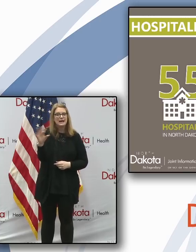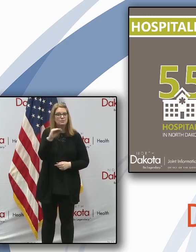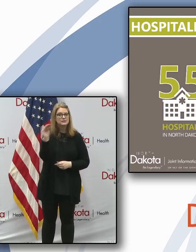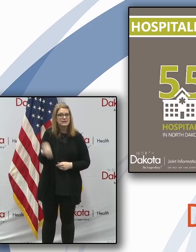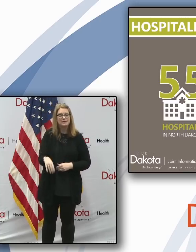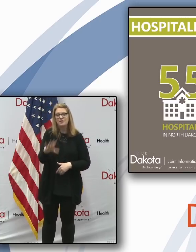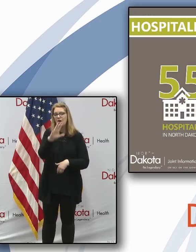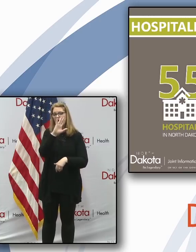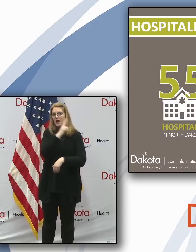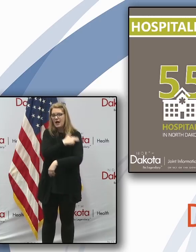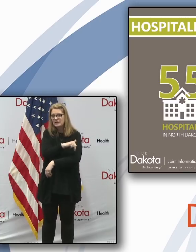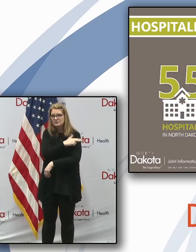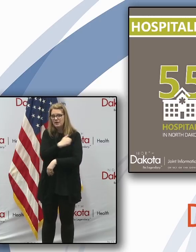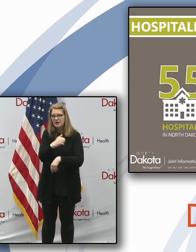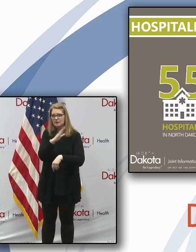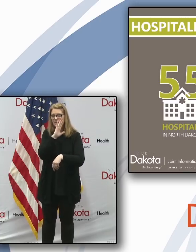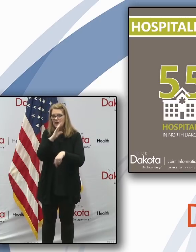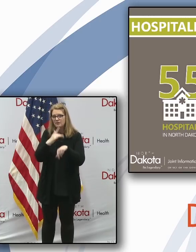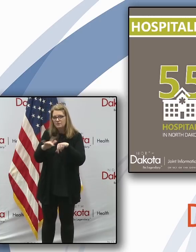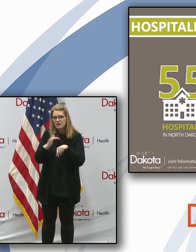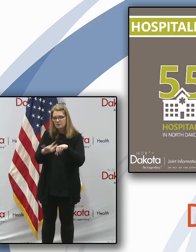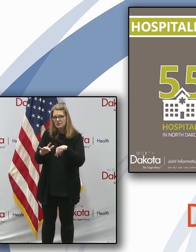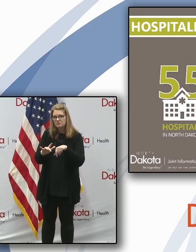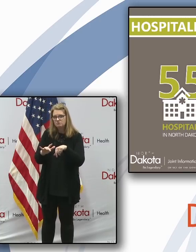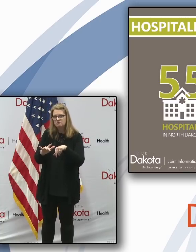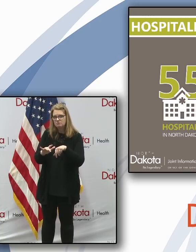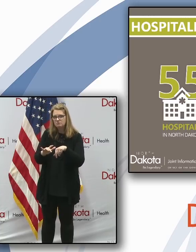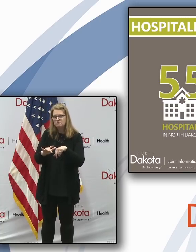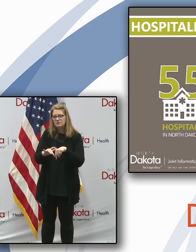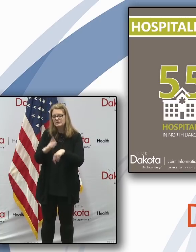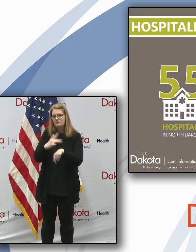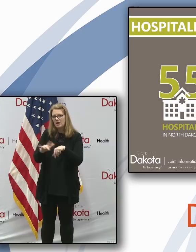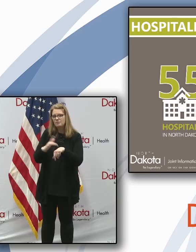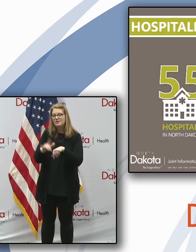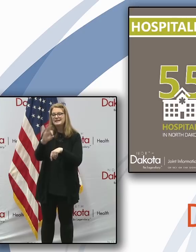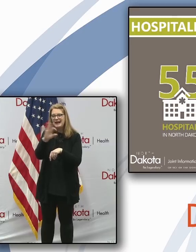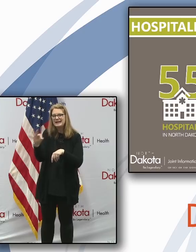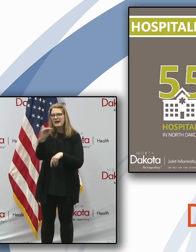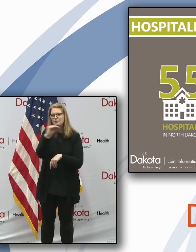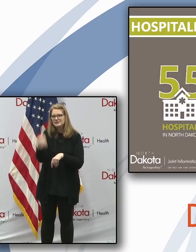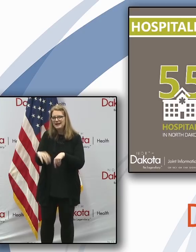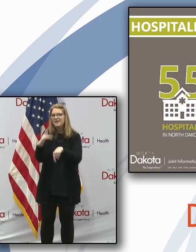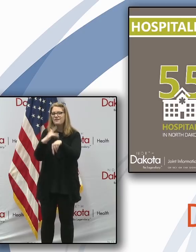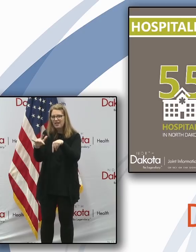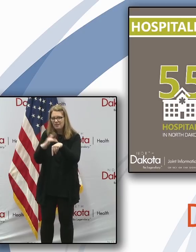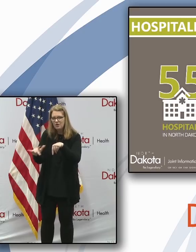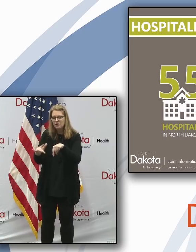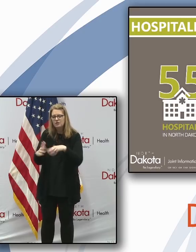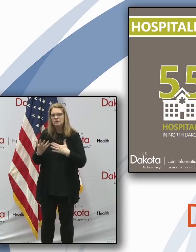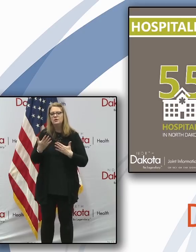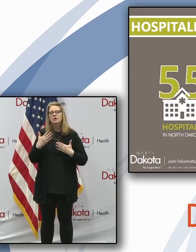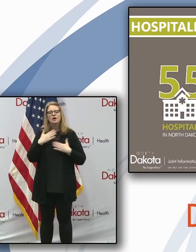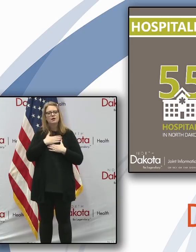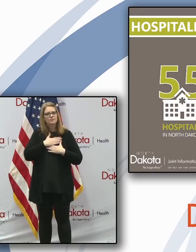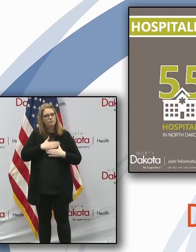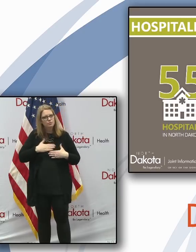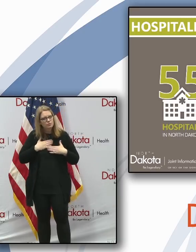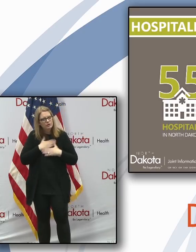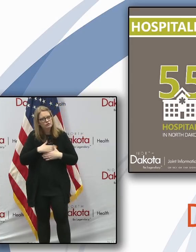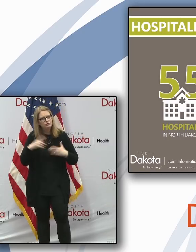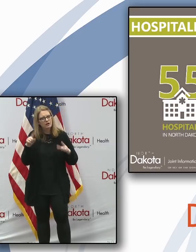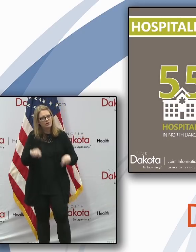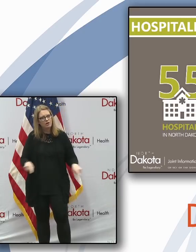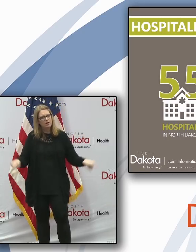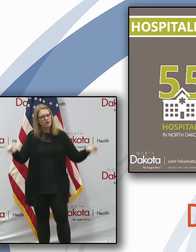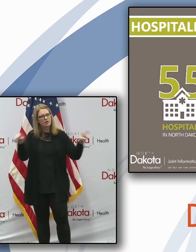capacity is available. And again, we appreciate all of those providers out there that have, many